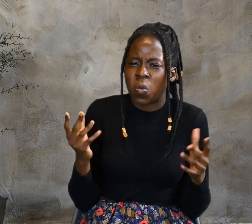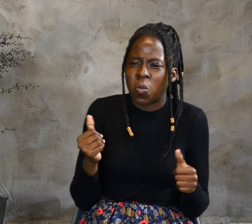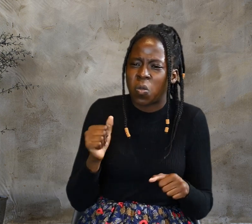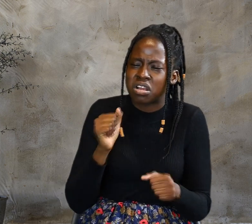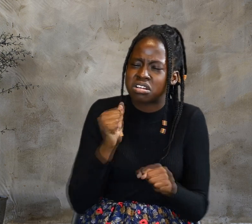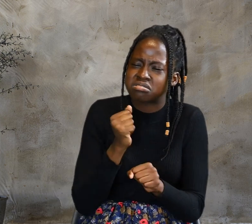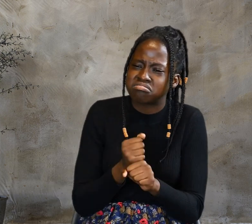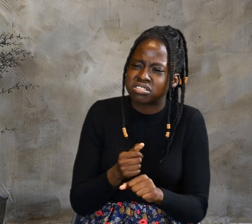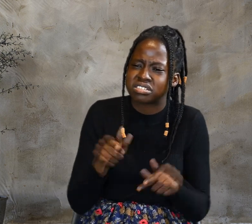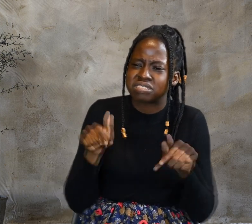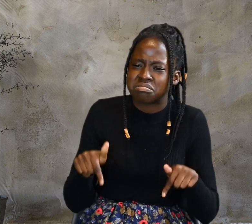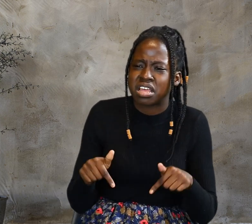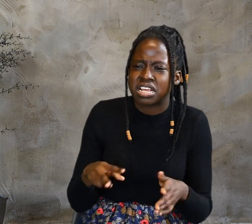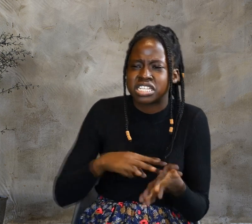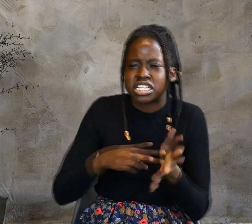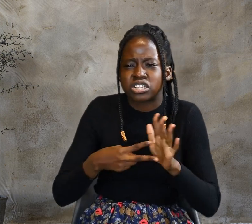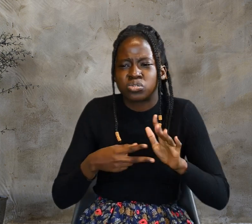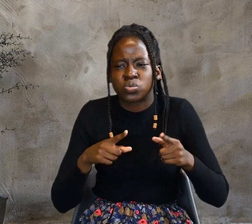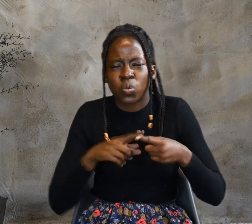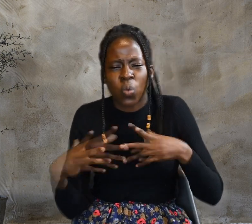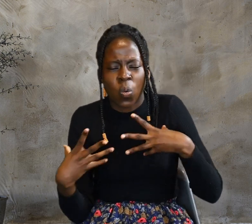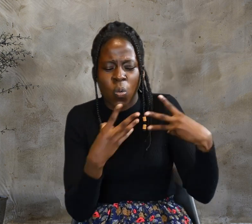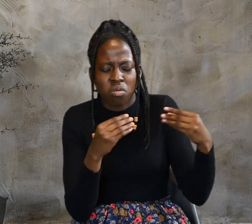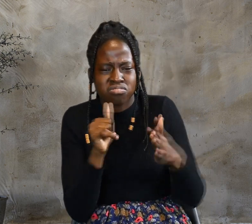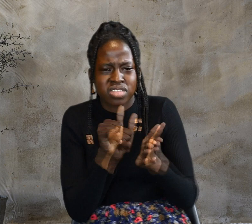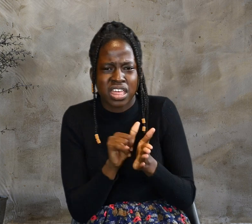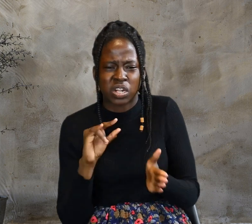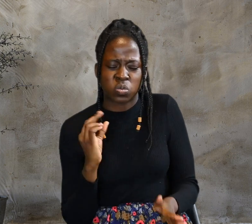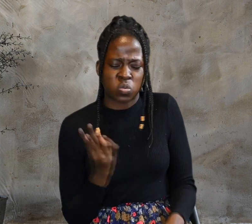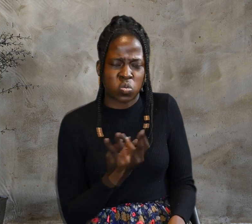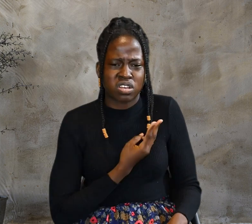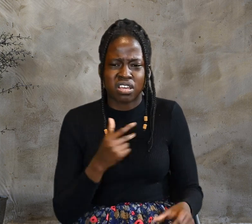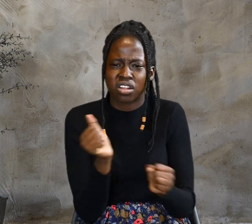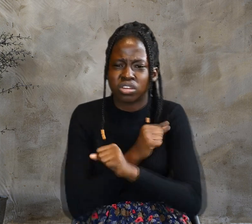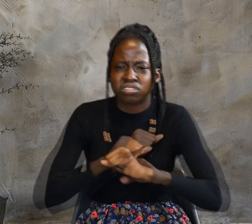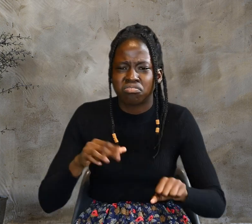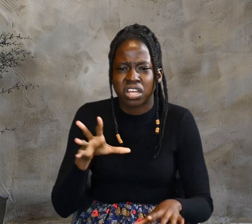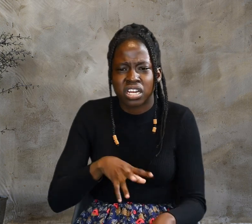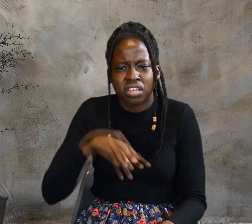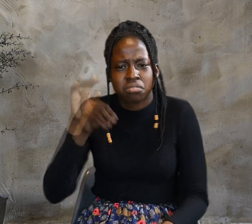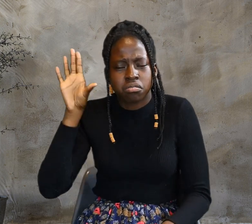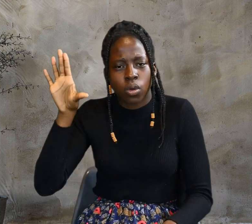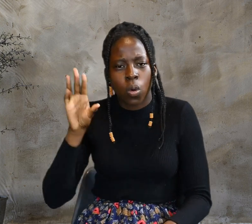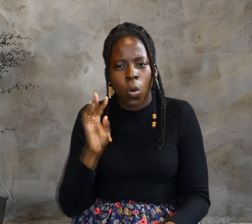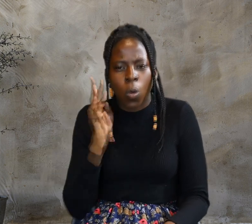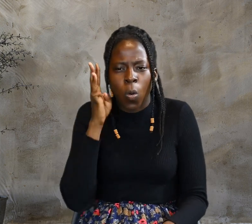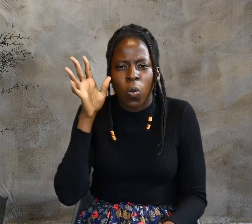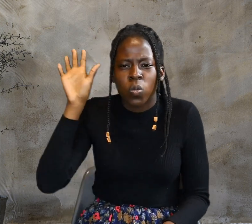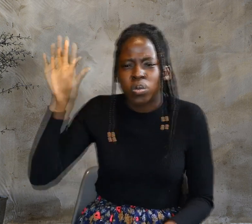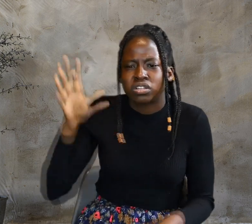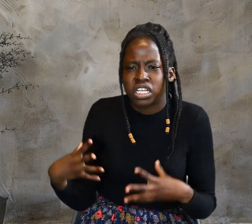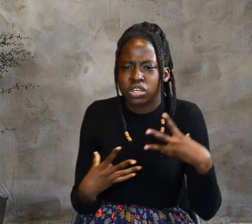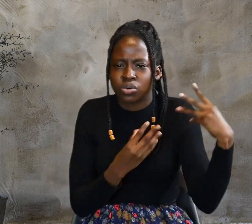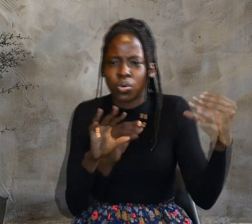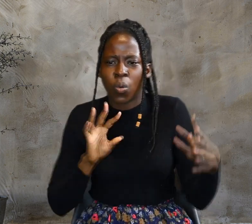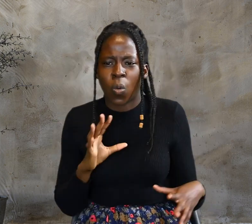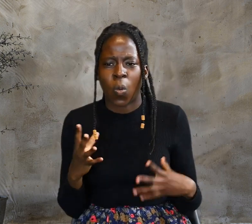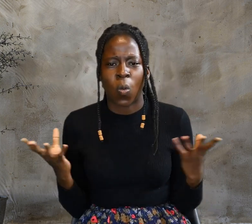where does this man intend to go that we cannot find him? will he go